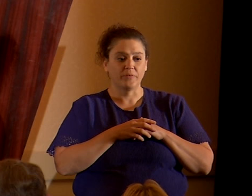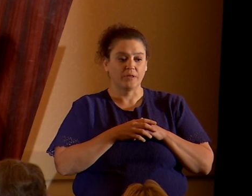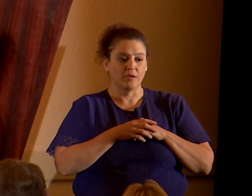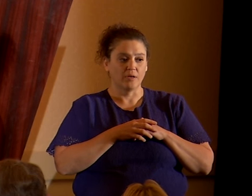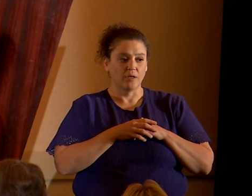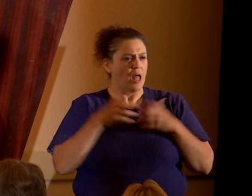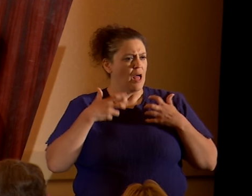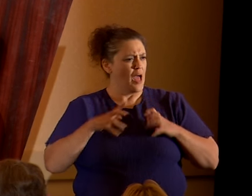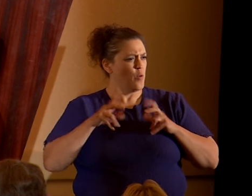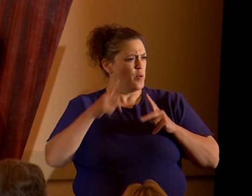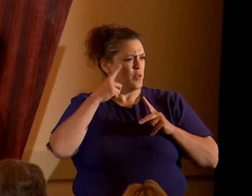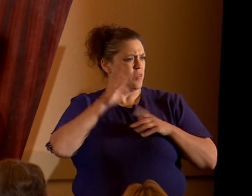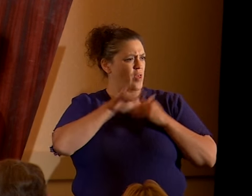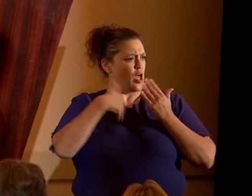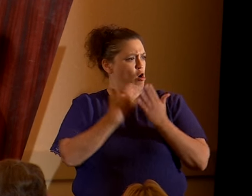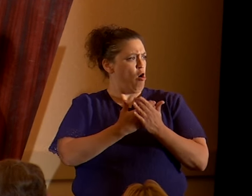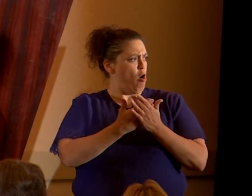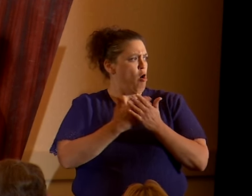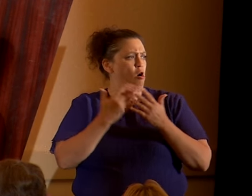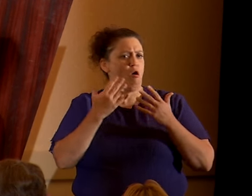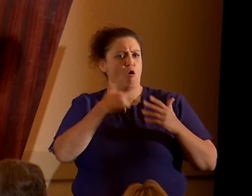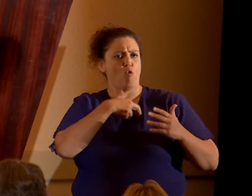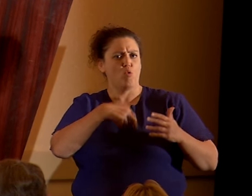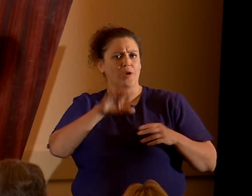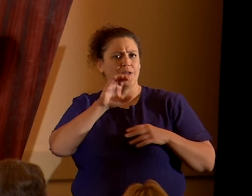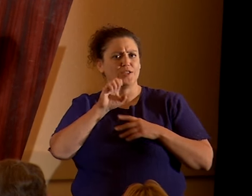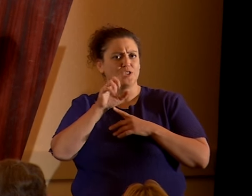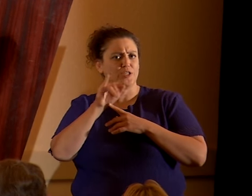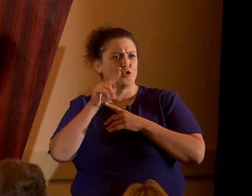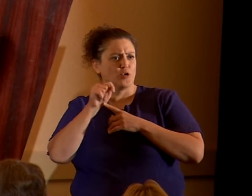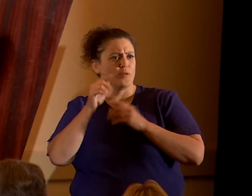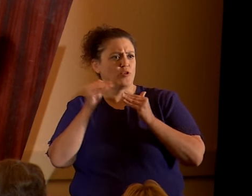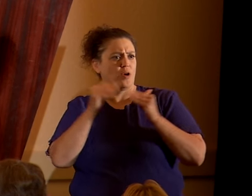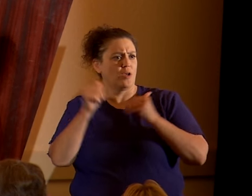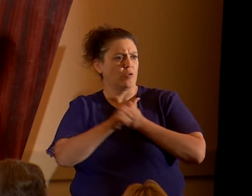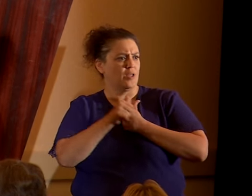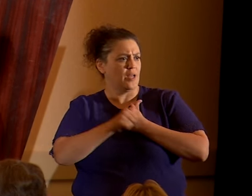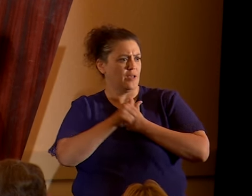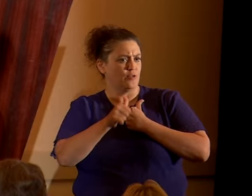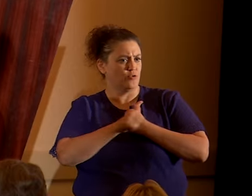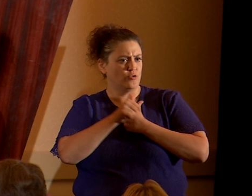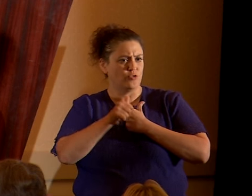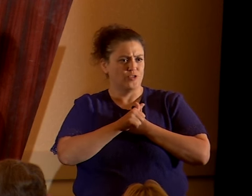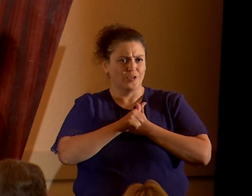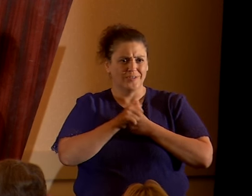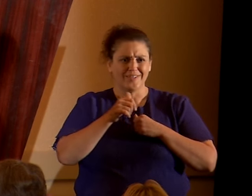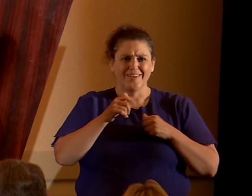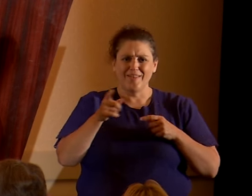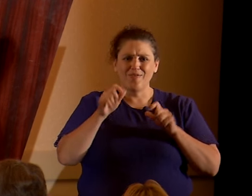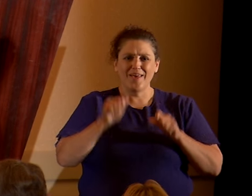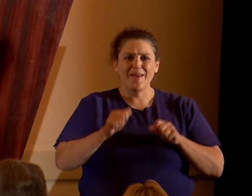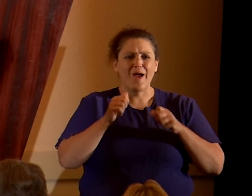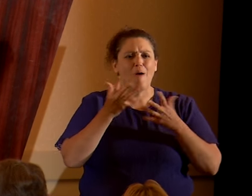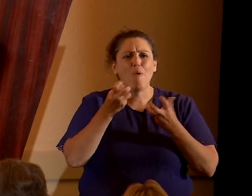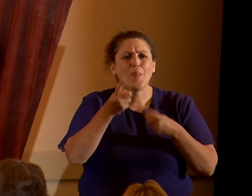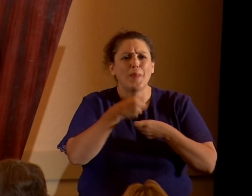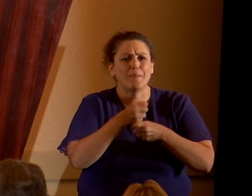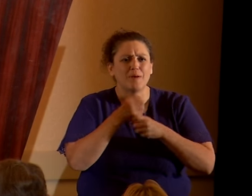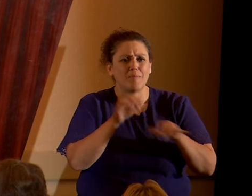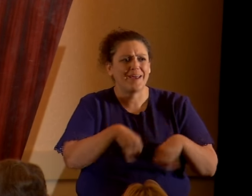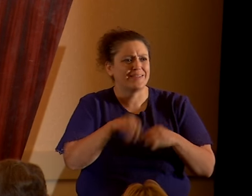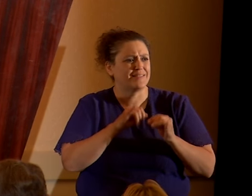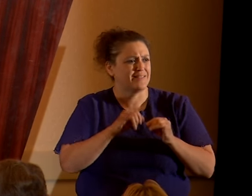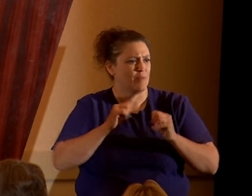extremists are equally dangerous to make similar plays about different religions. And I would like to know what